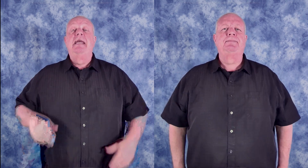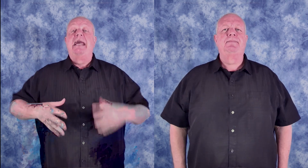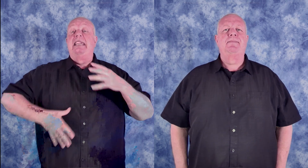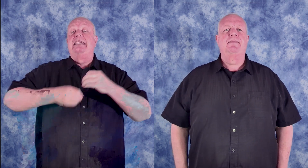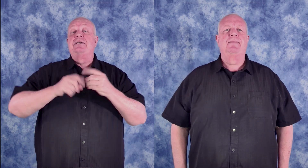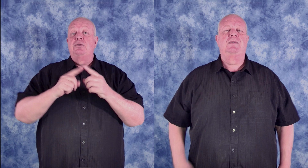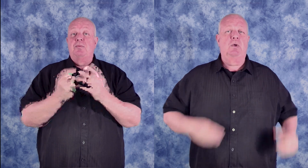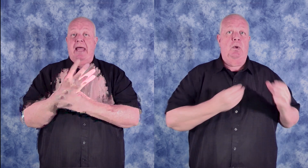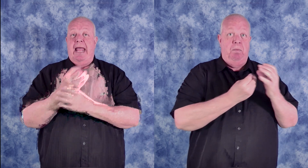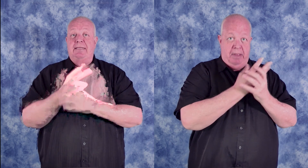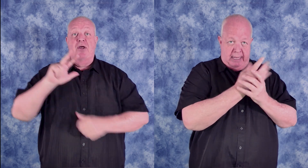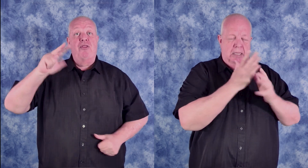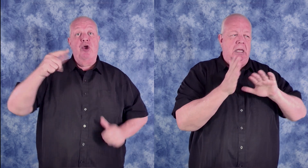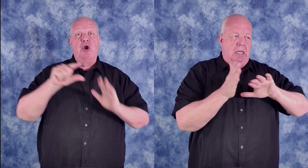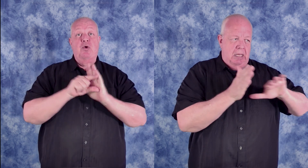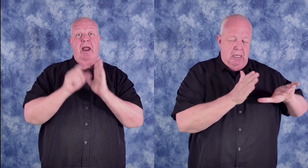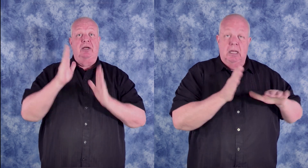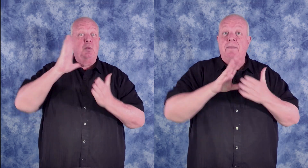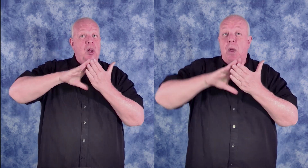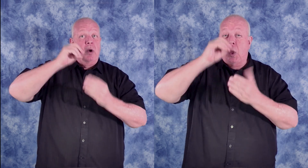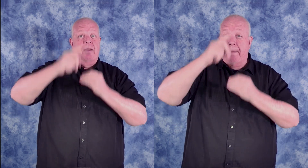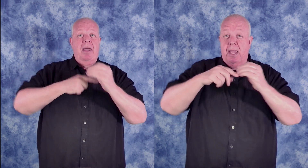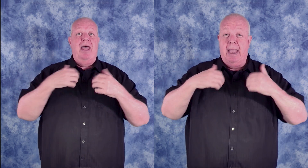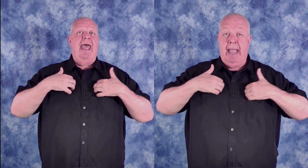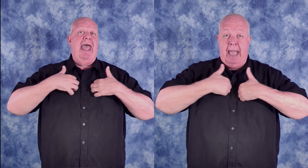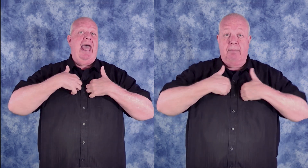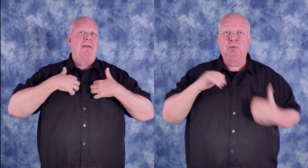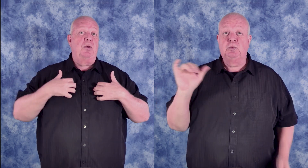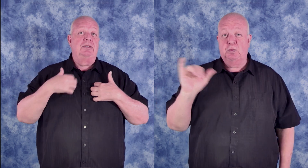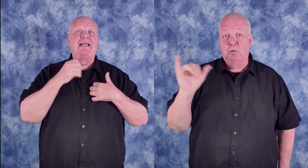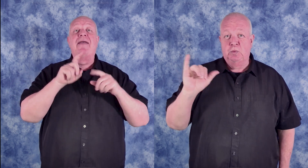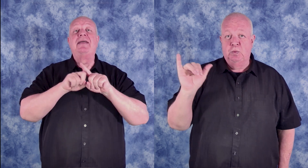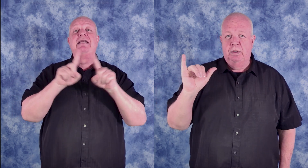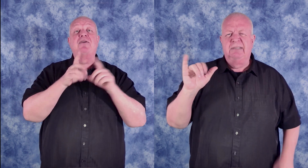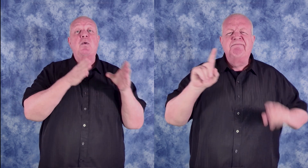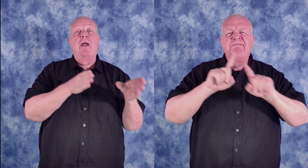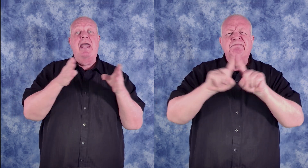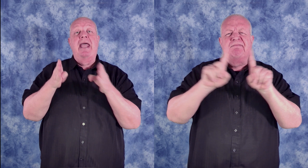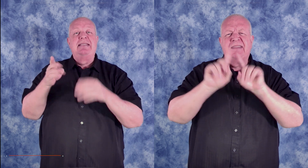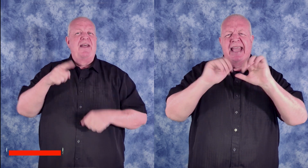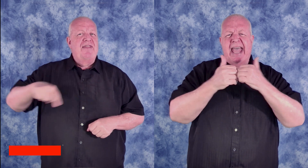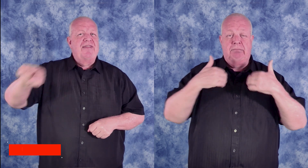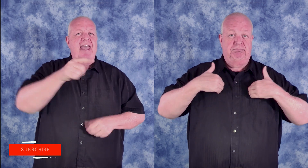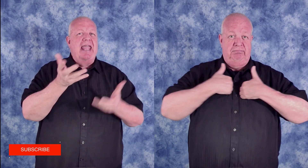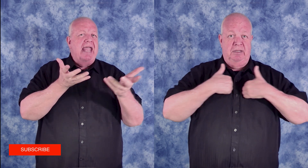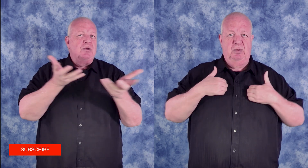In addition to plants, third graders will also learn about animals and the different ways in which they interact